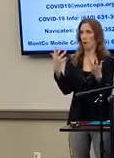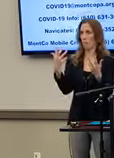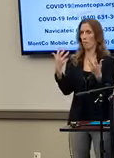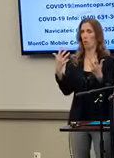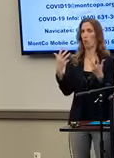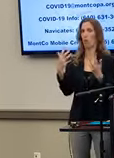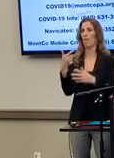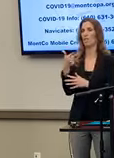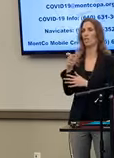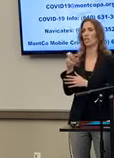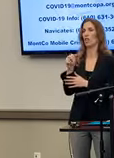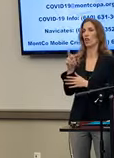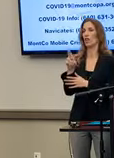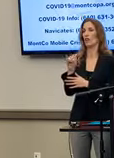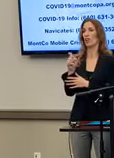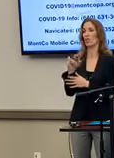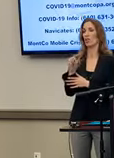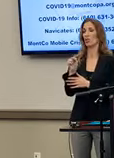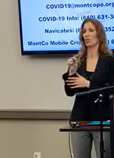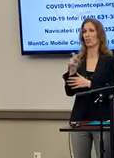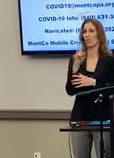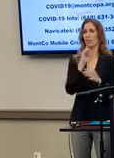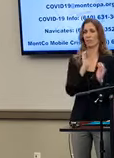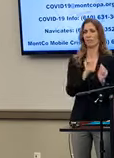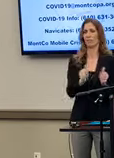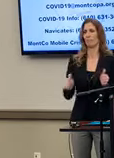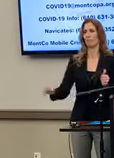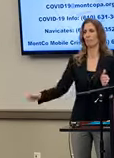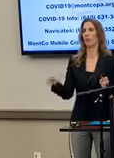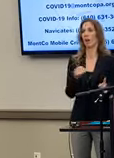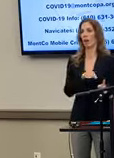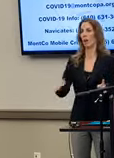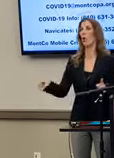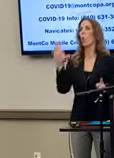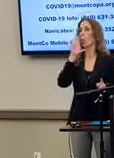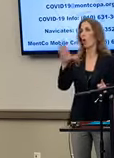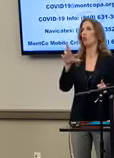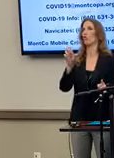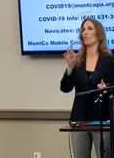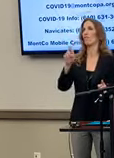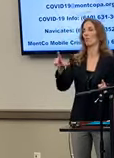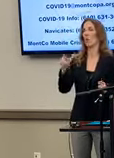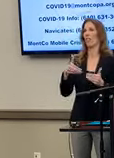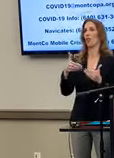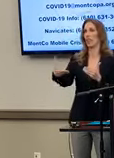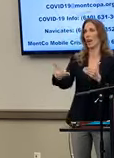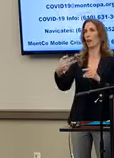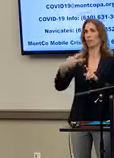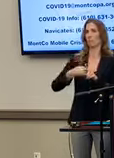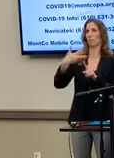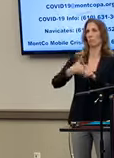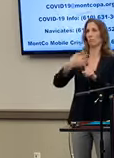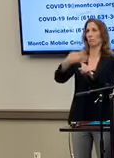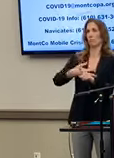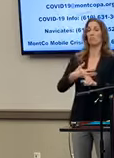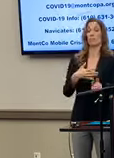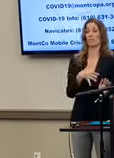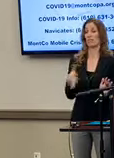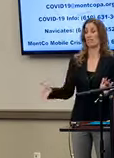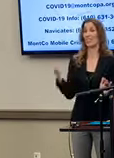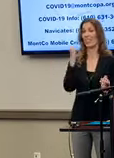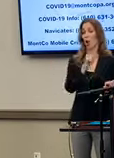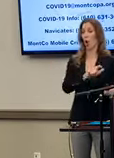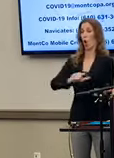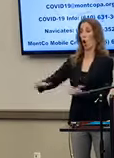generators that are kind of lined up to be refueled over the next several months. And if every single one of them